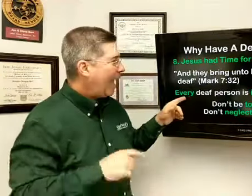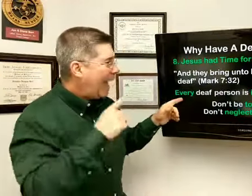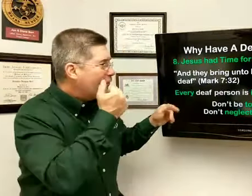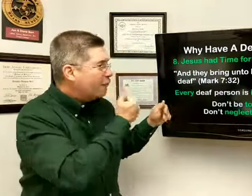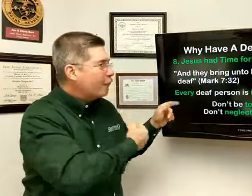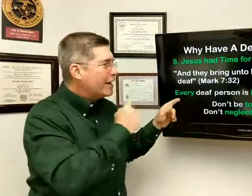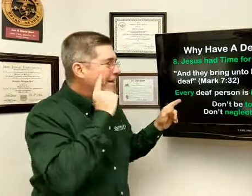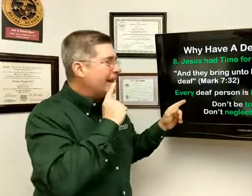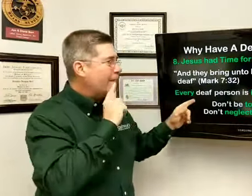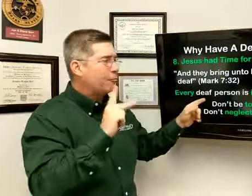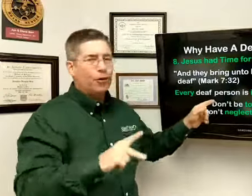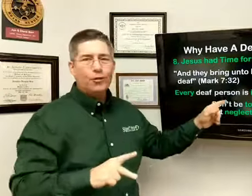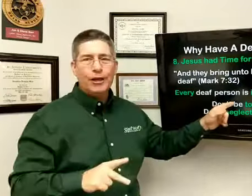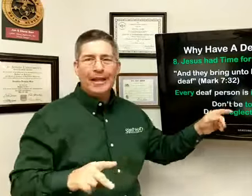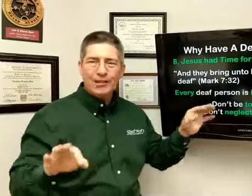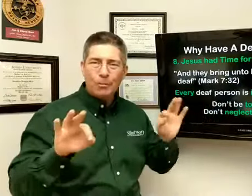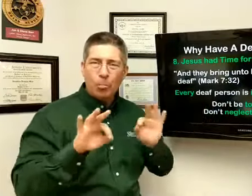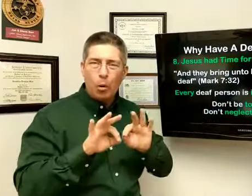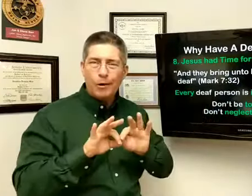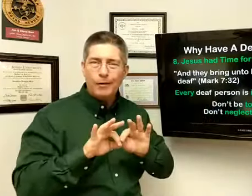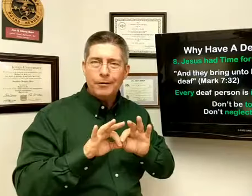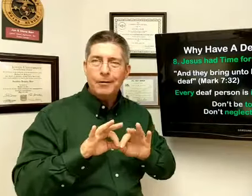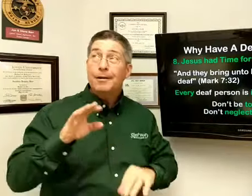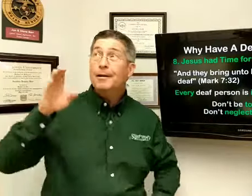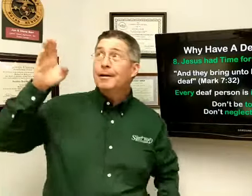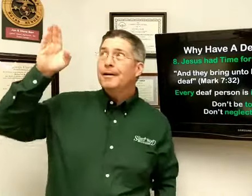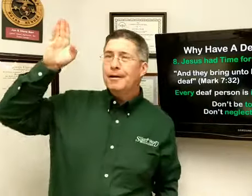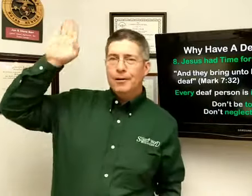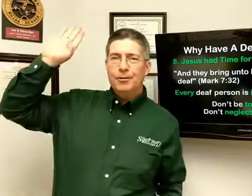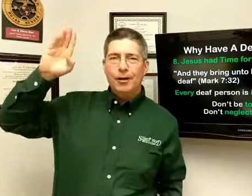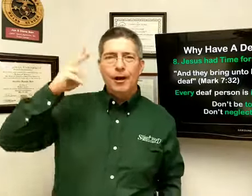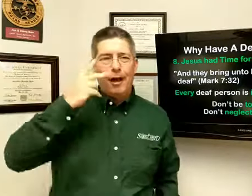Every deaf person is important to God.